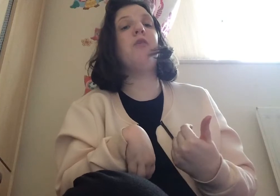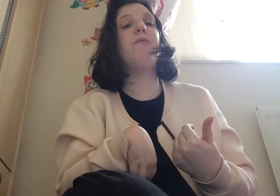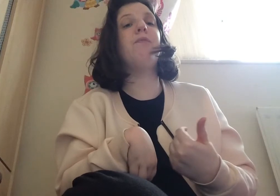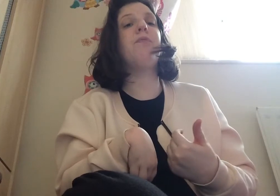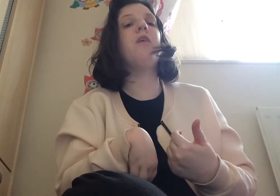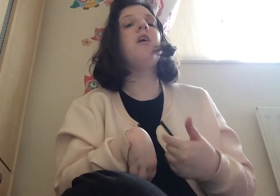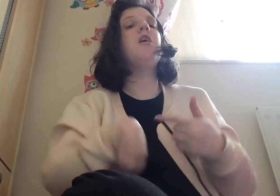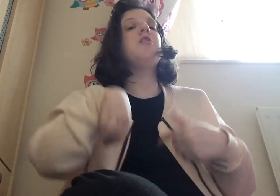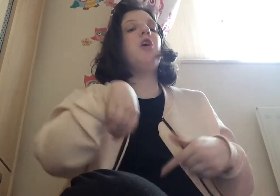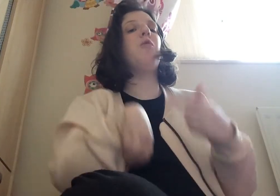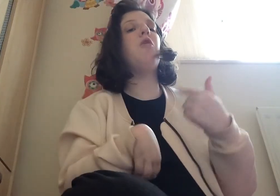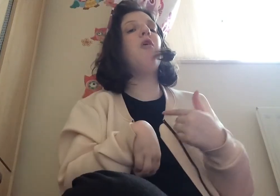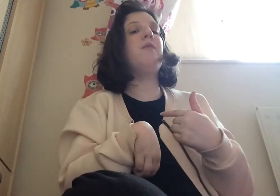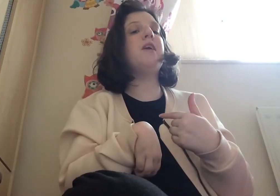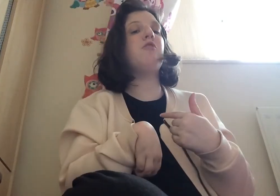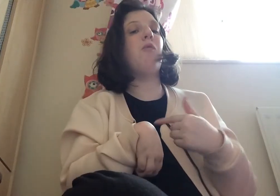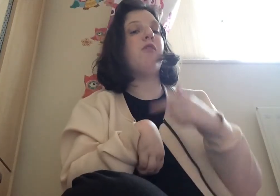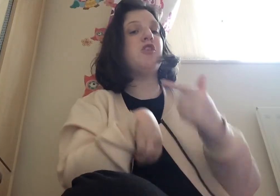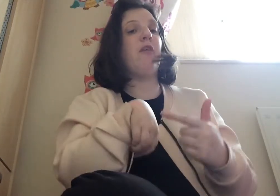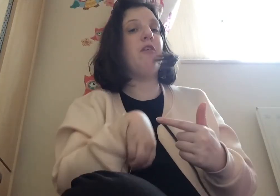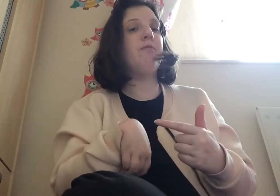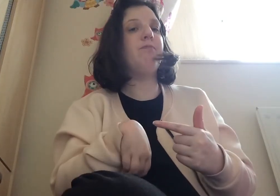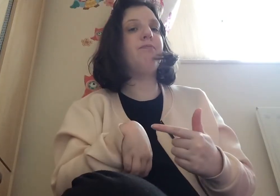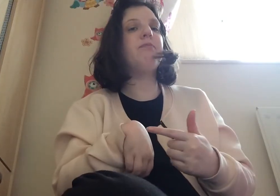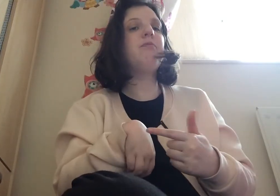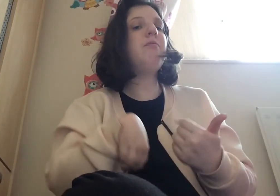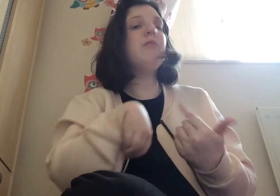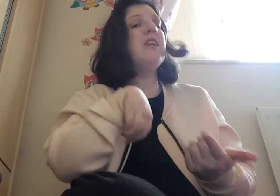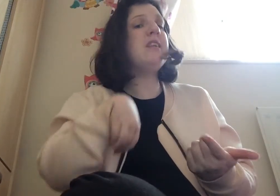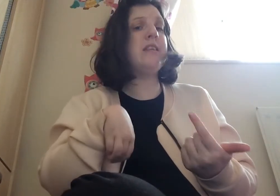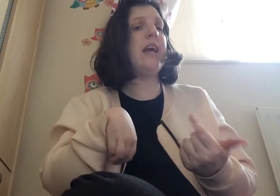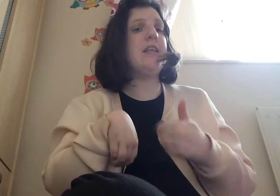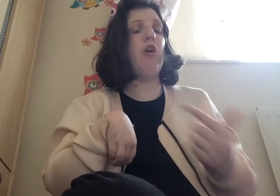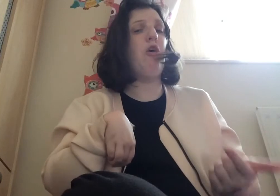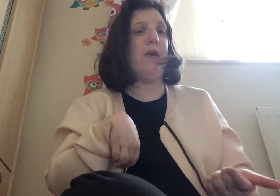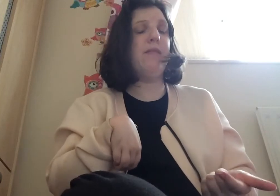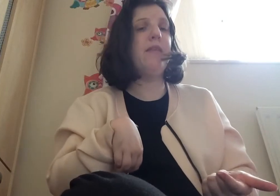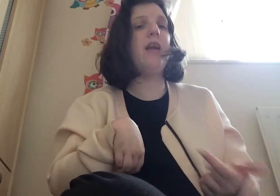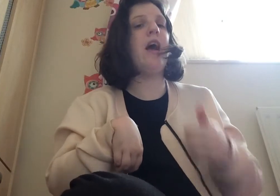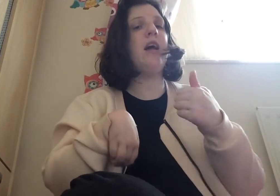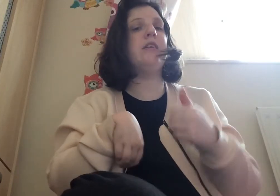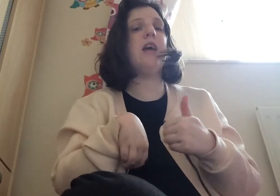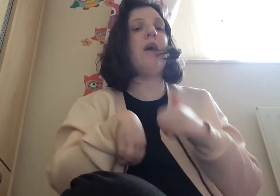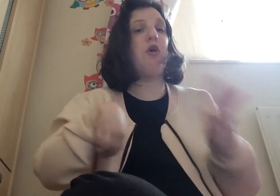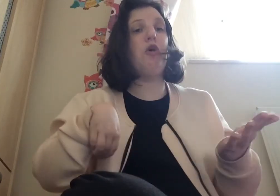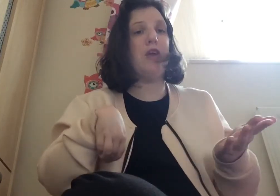so courtney meets up with sharon to say he's not coming and i'm courtney